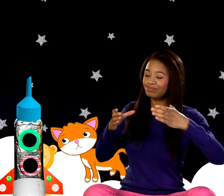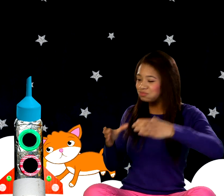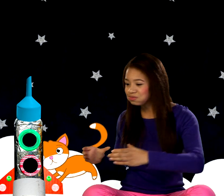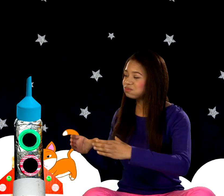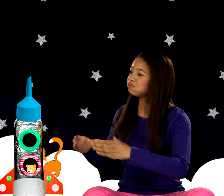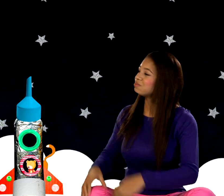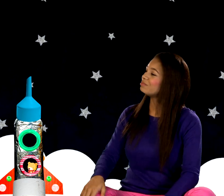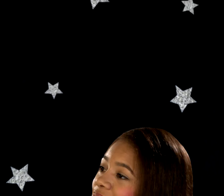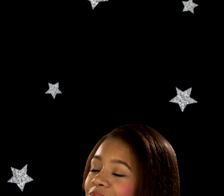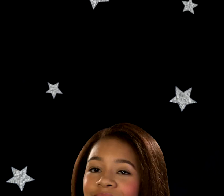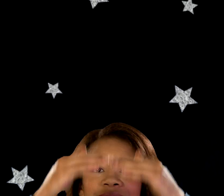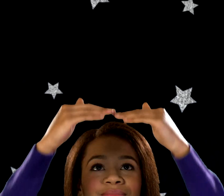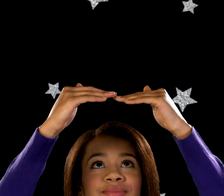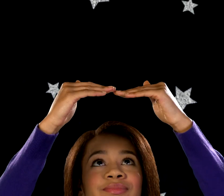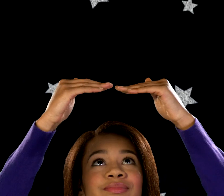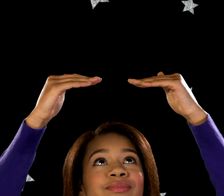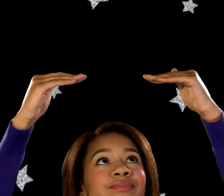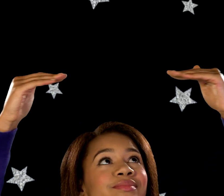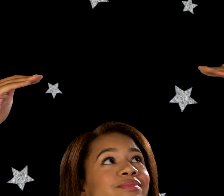I'm taking my friends way up high in the sky